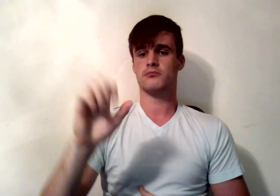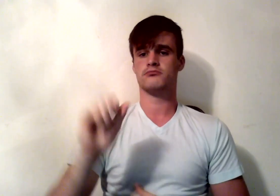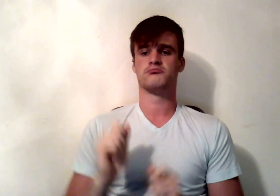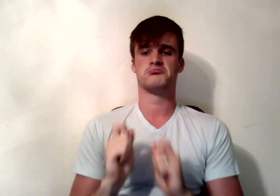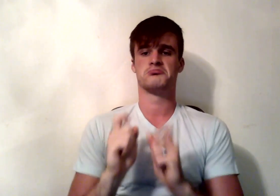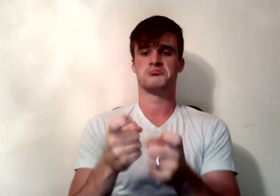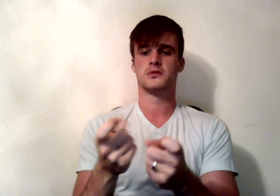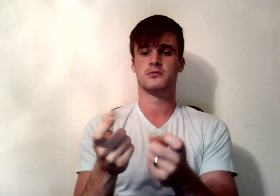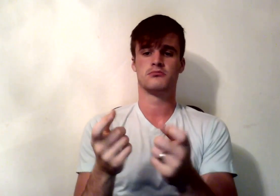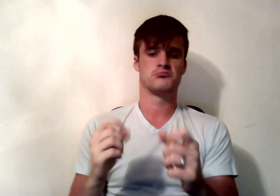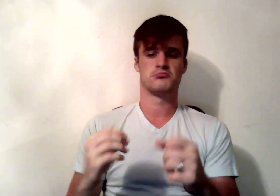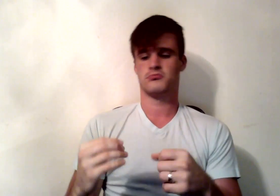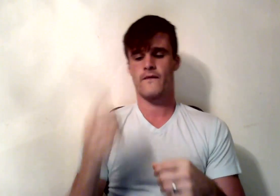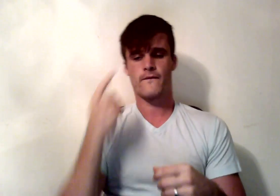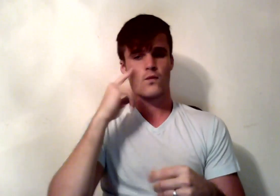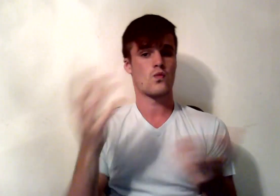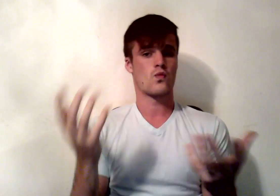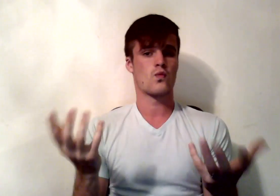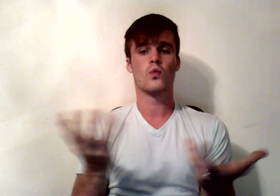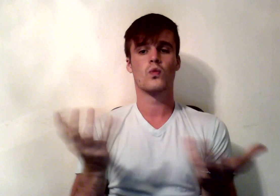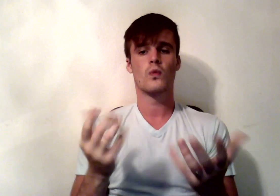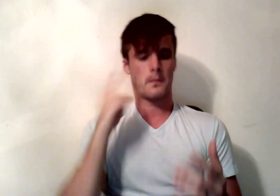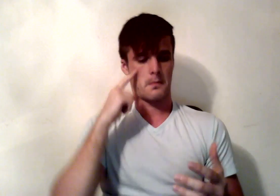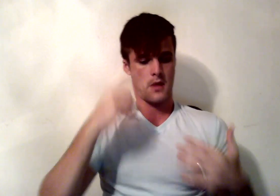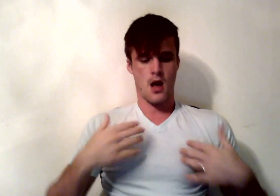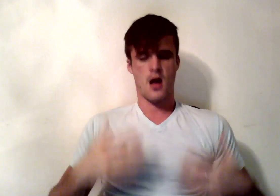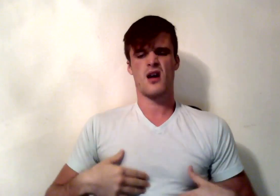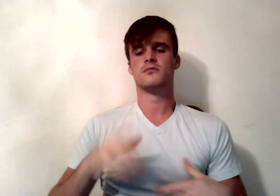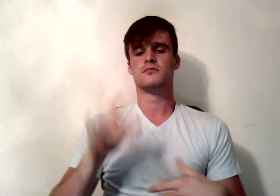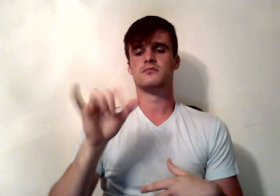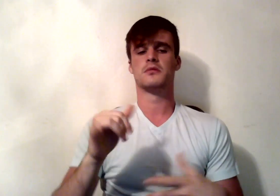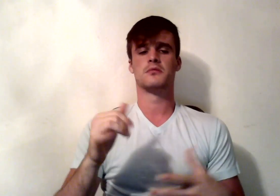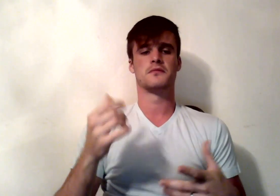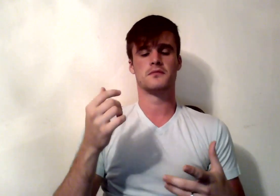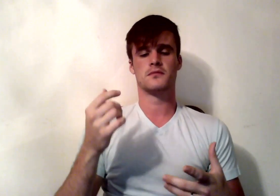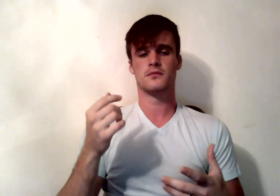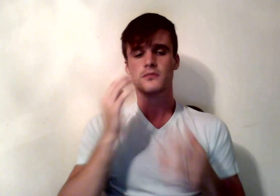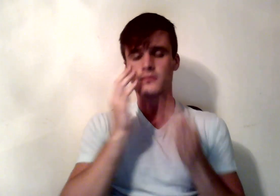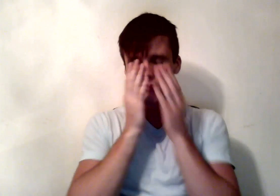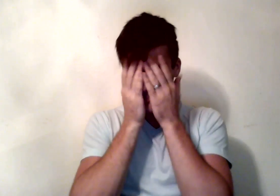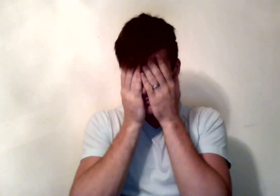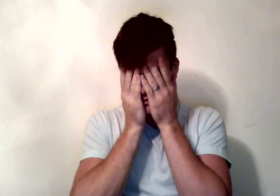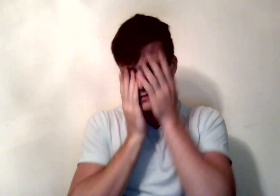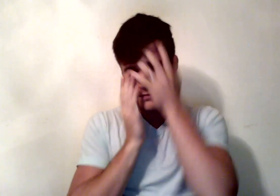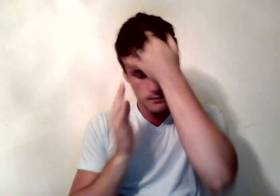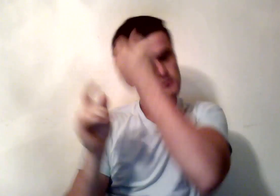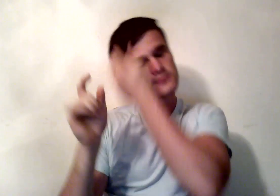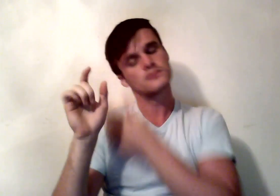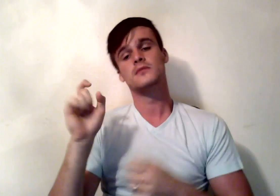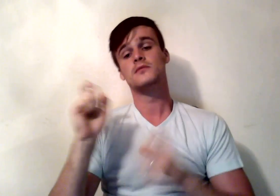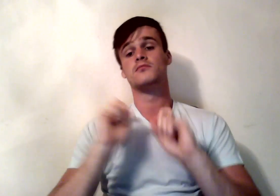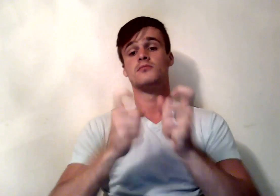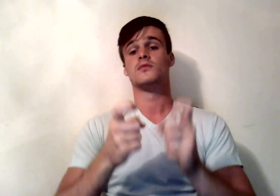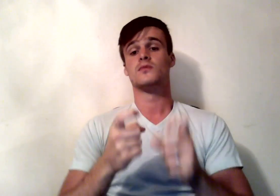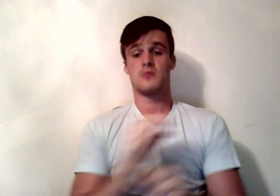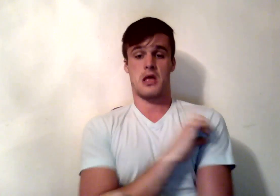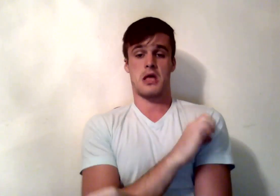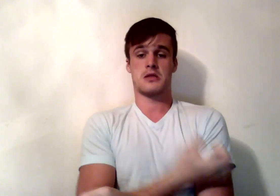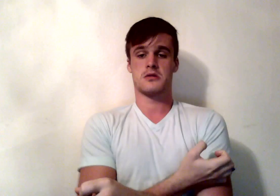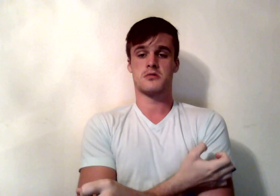king of calories. I say this because when you eat foods that contain fats, such as meats, dairy products, vegetable oils,